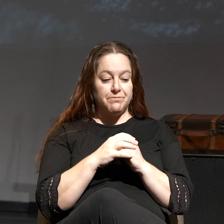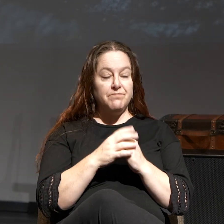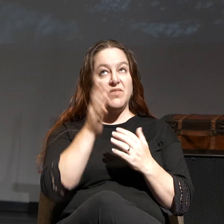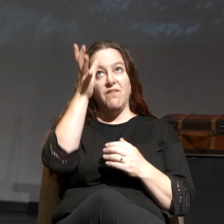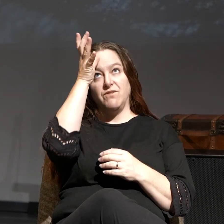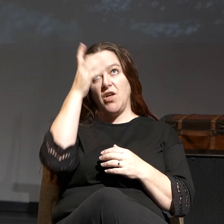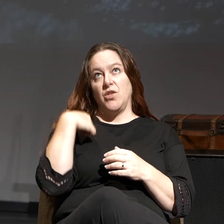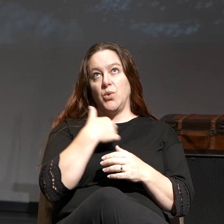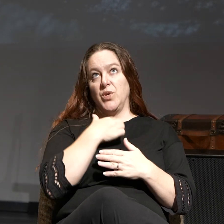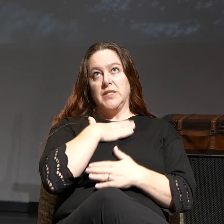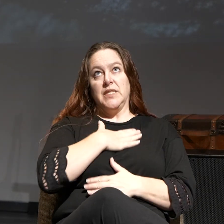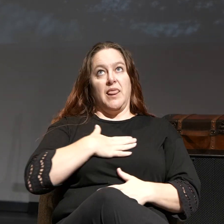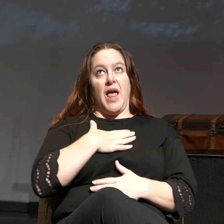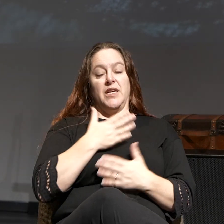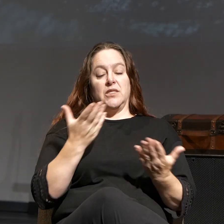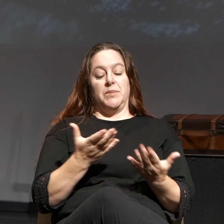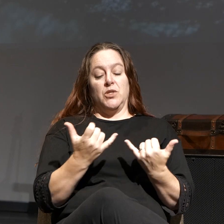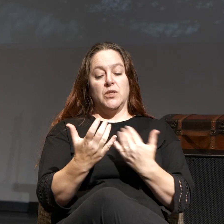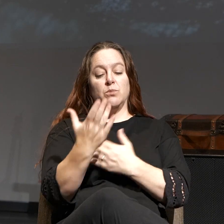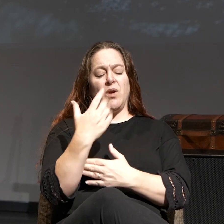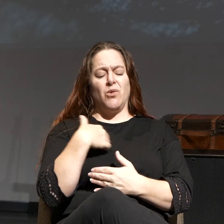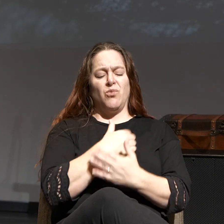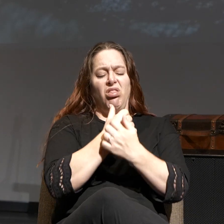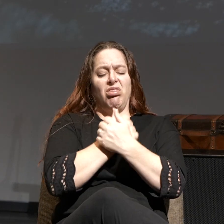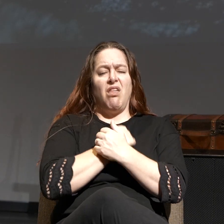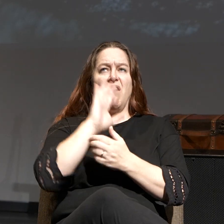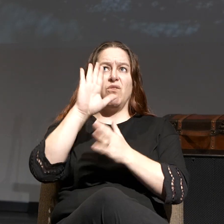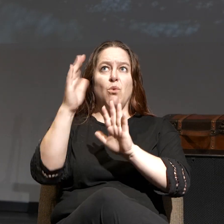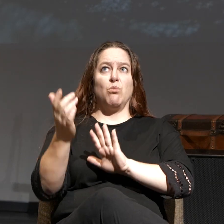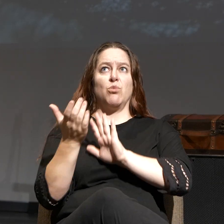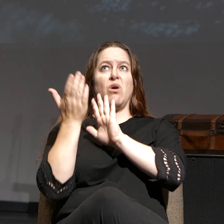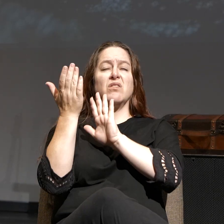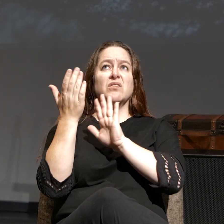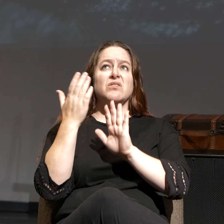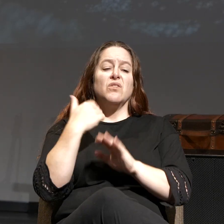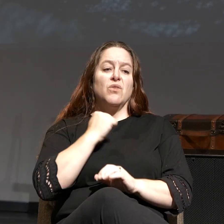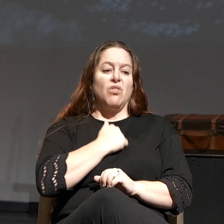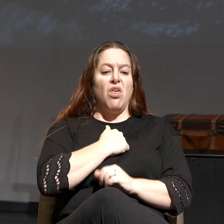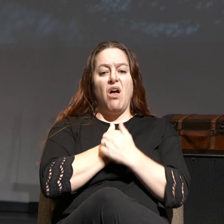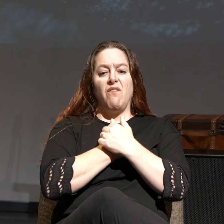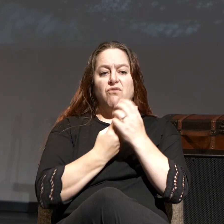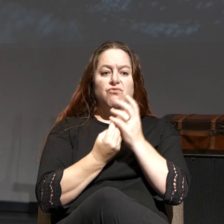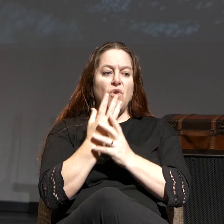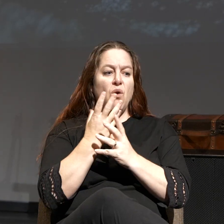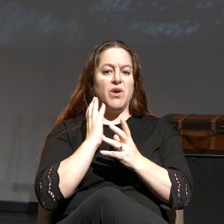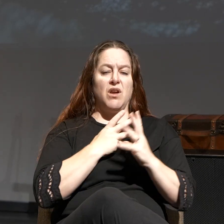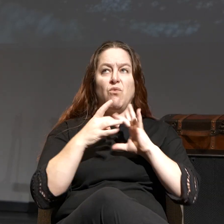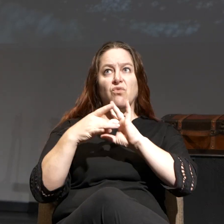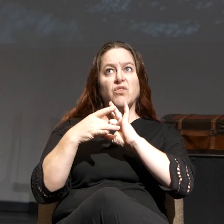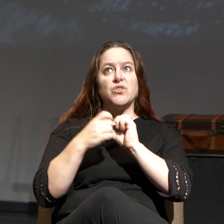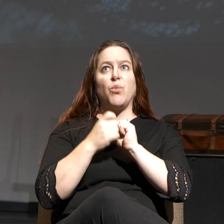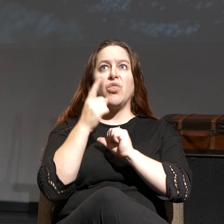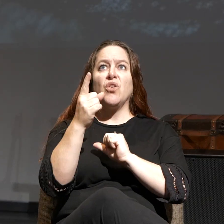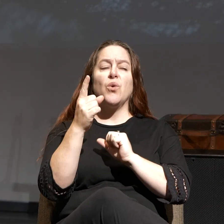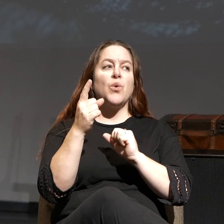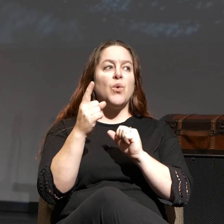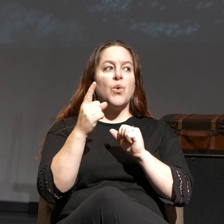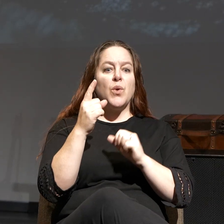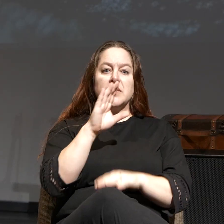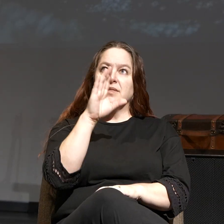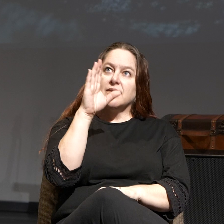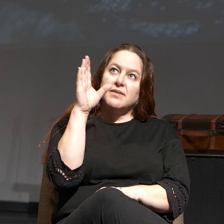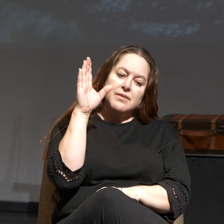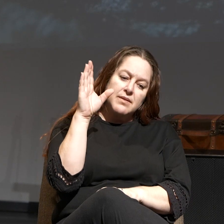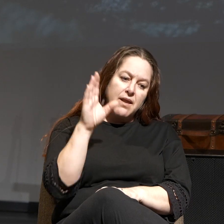Father, we are delighted to be here this morning. We love Your presence. We love growing in our relationship with You. There is never,